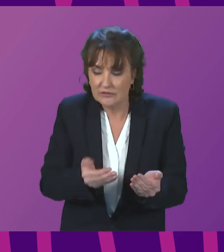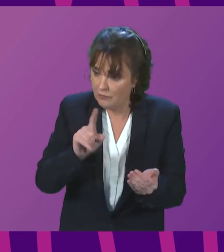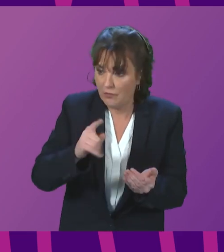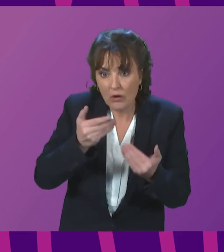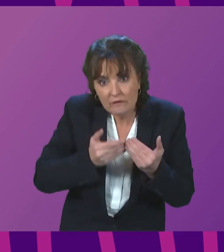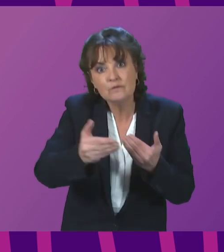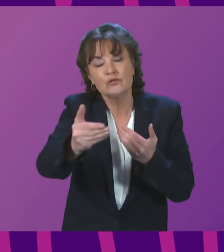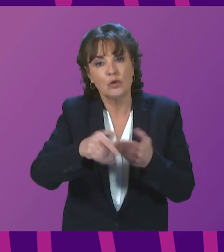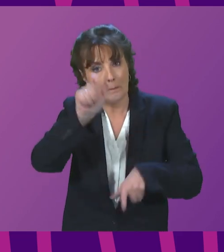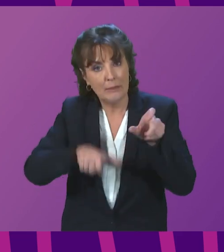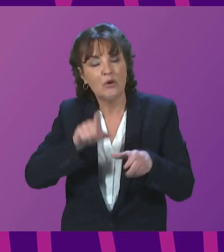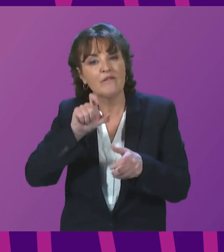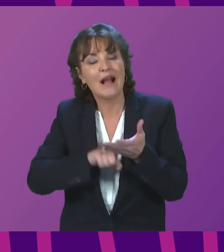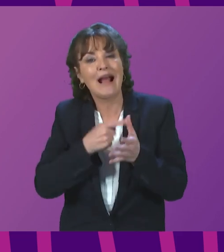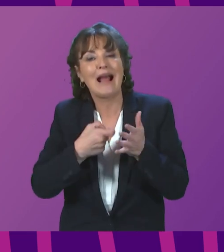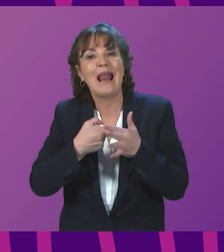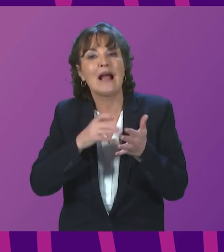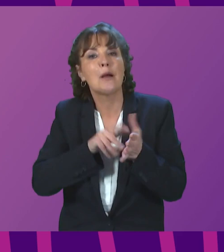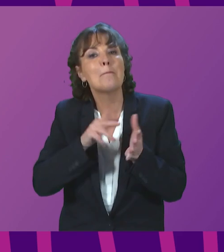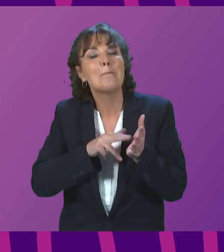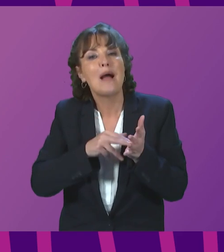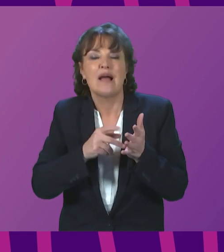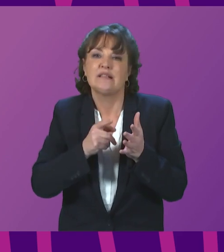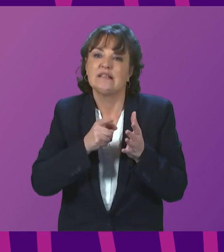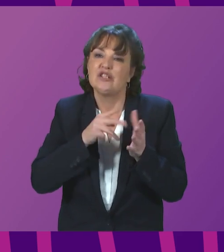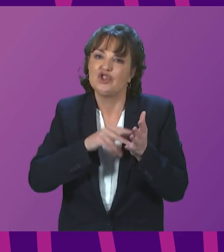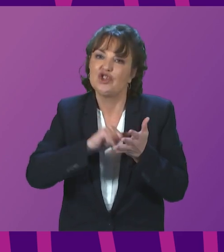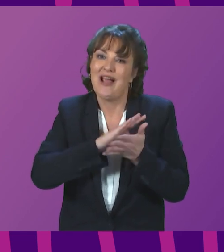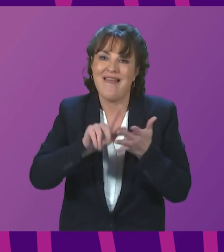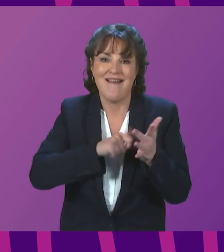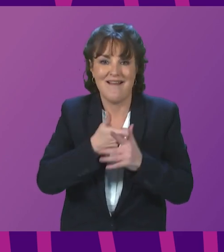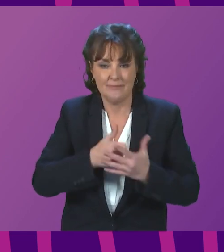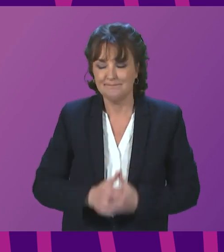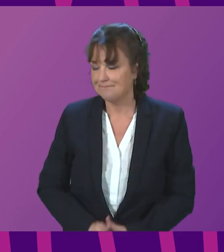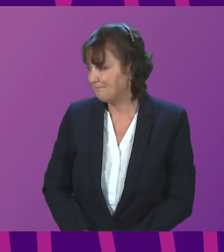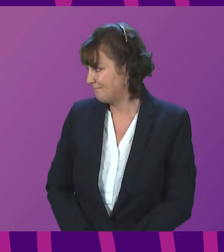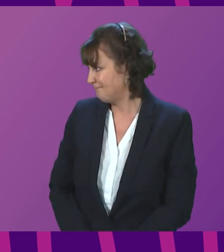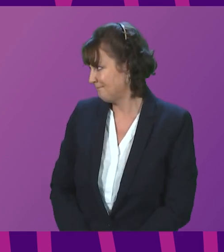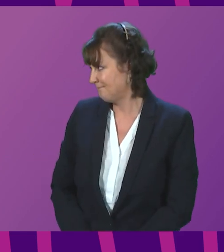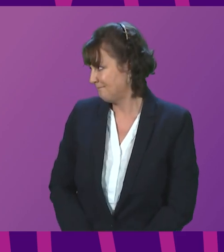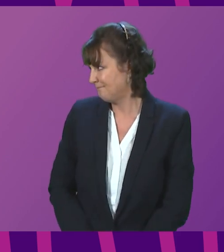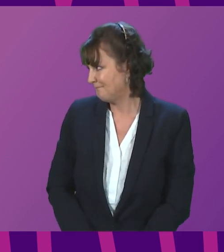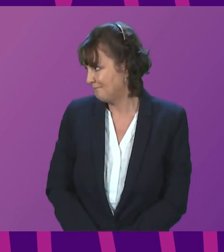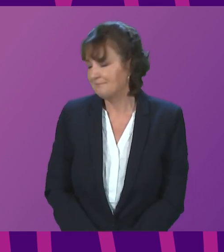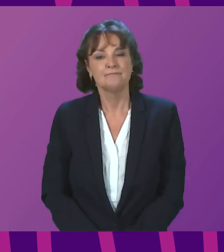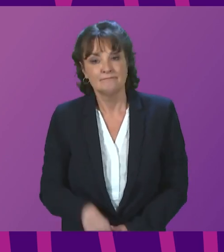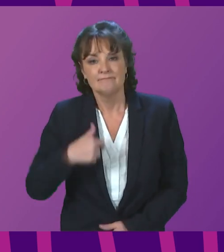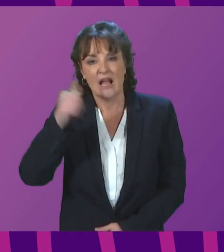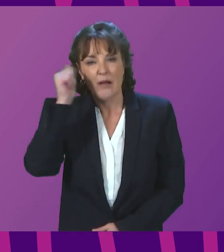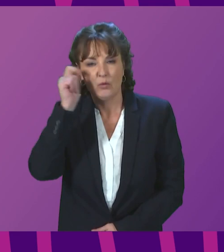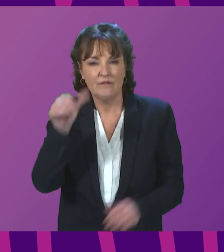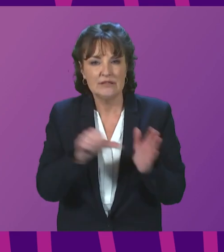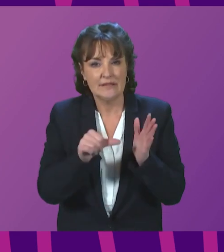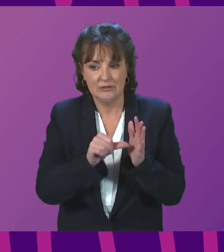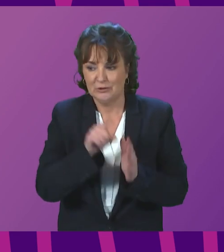First Minister. Well, is a really important issue. I'm aware of the difficulty being faced by NHS Fourth Valley,